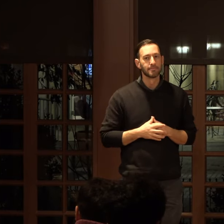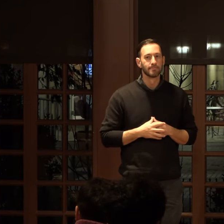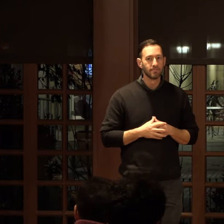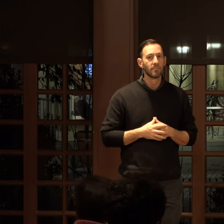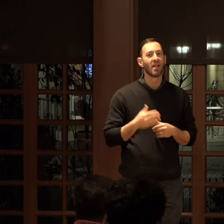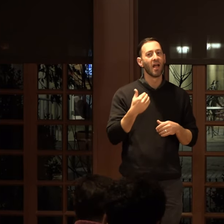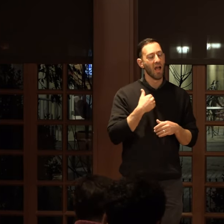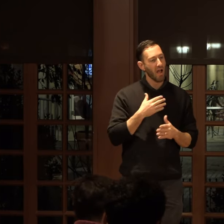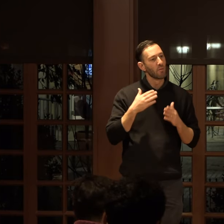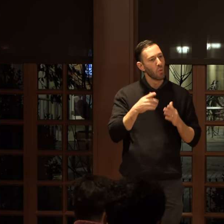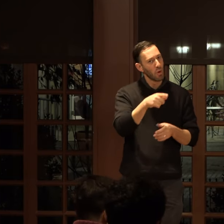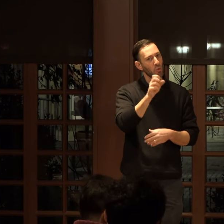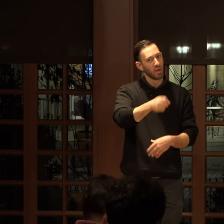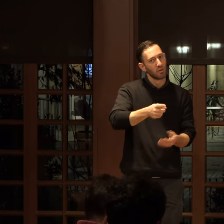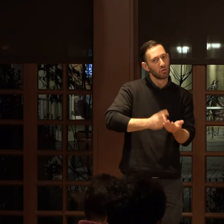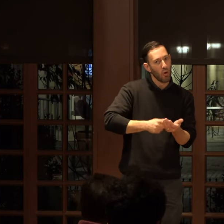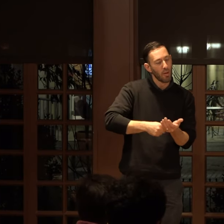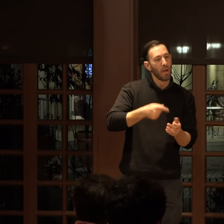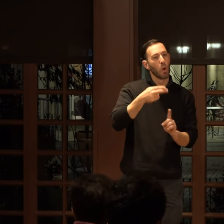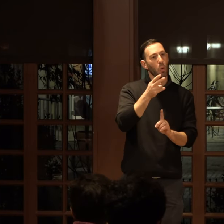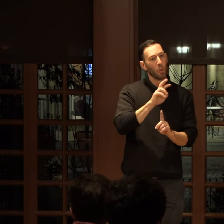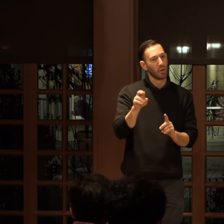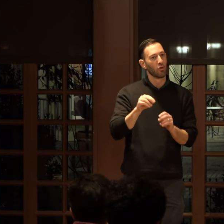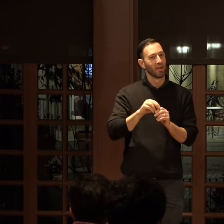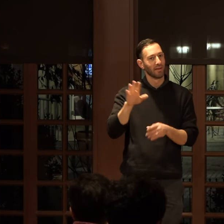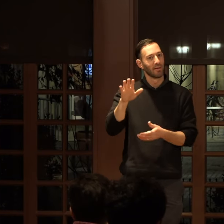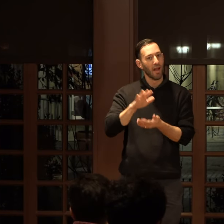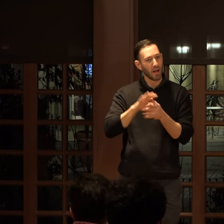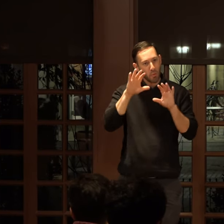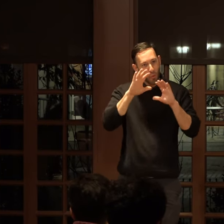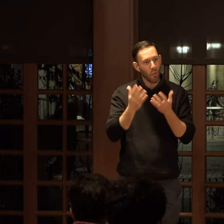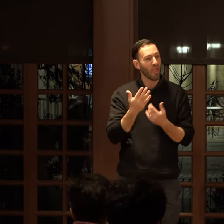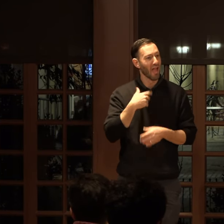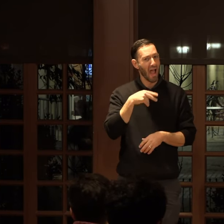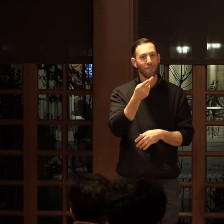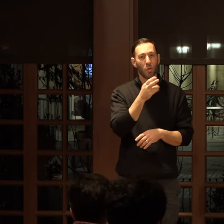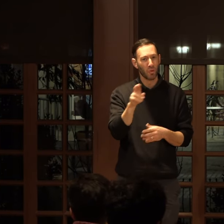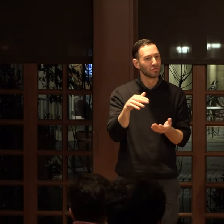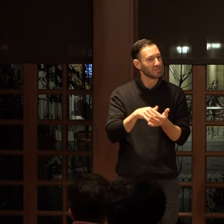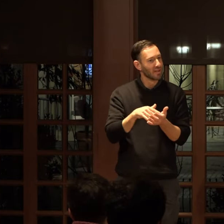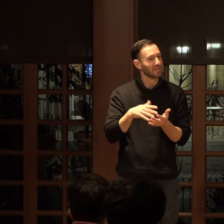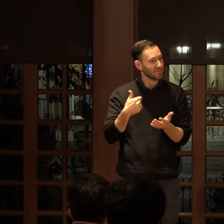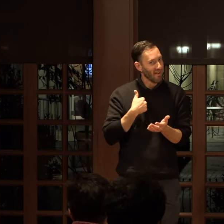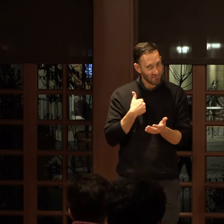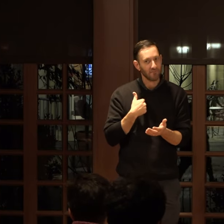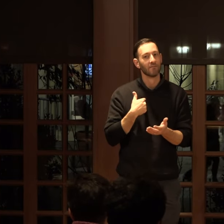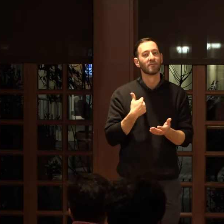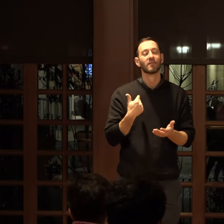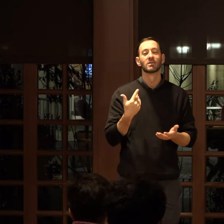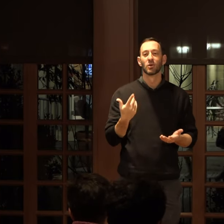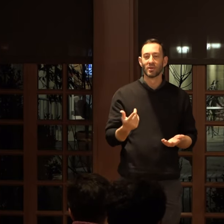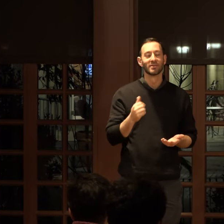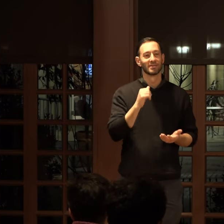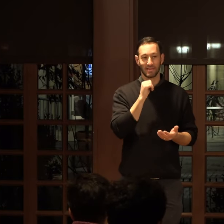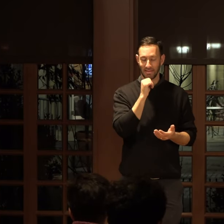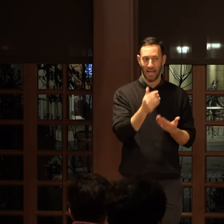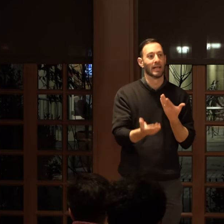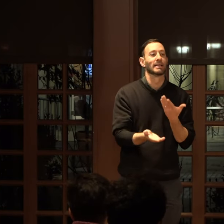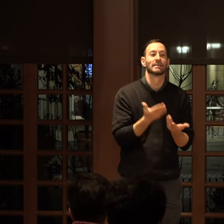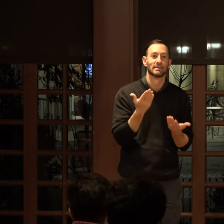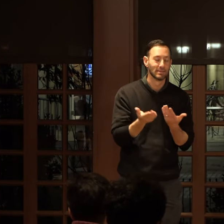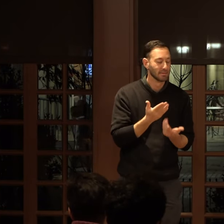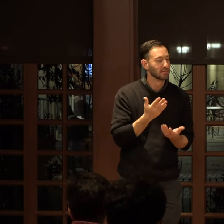there's a way in which you can talk about being queer in the academy because there's like queer studies, right? And so it's not at all easy